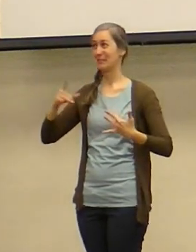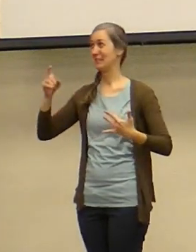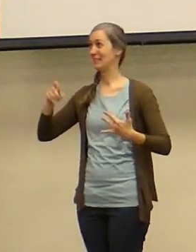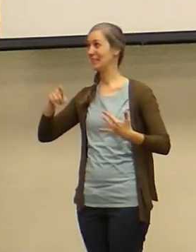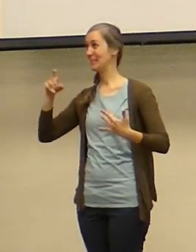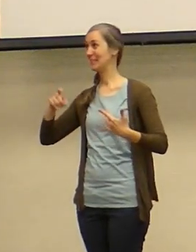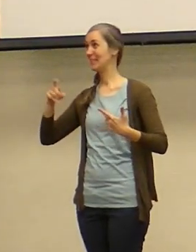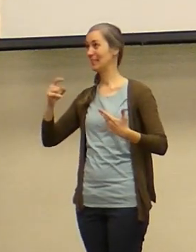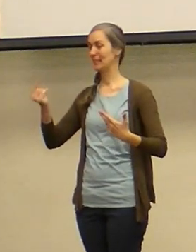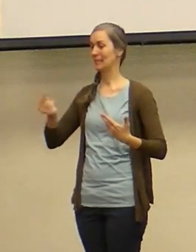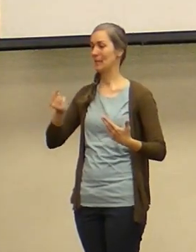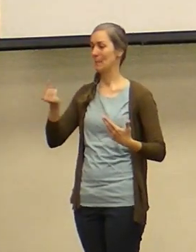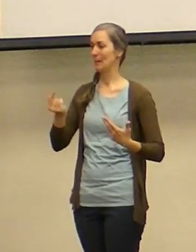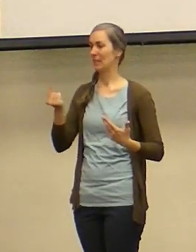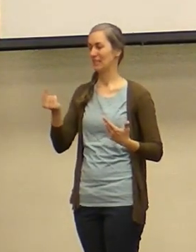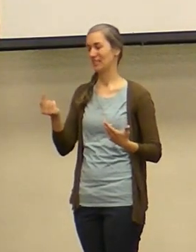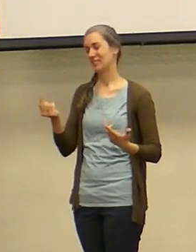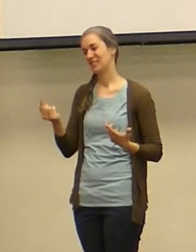something